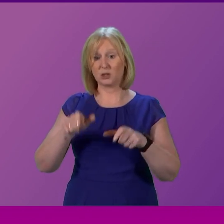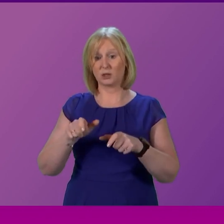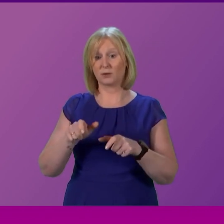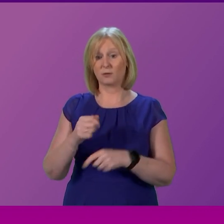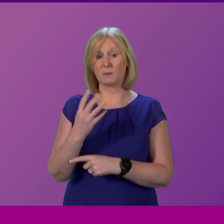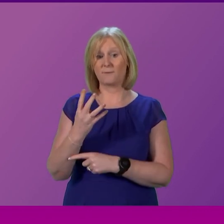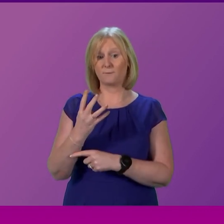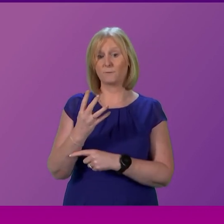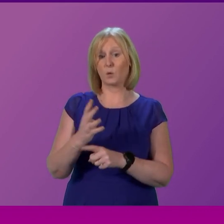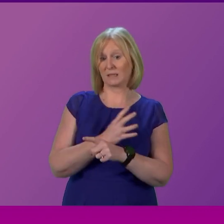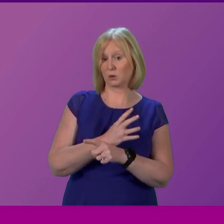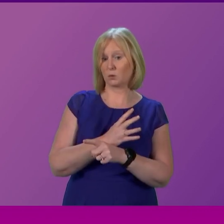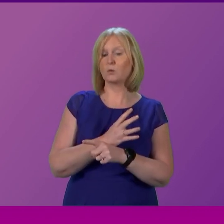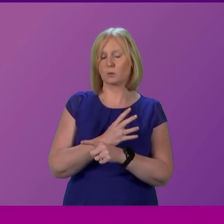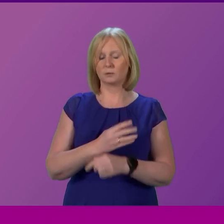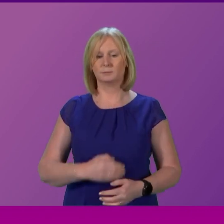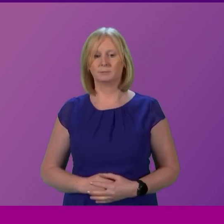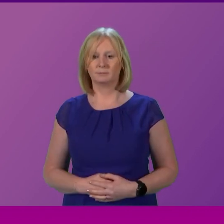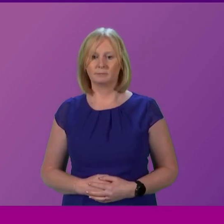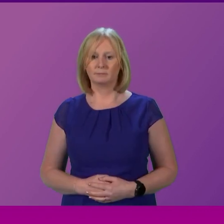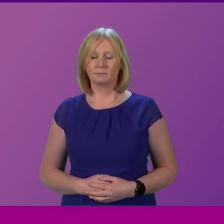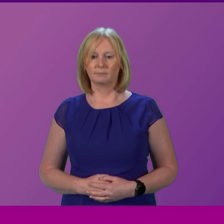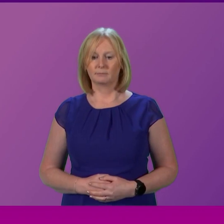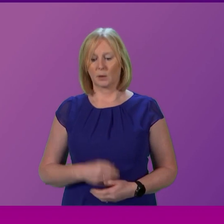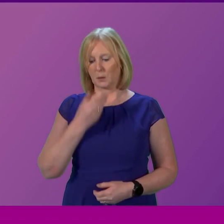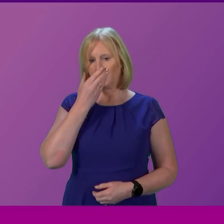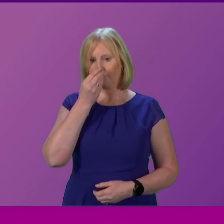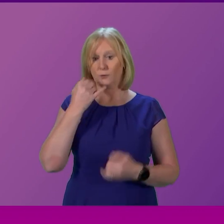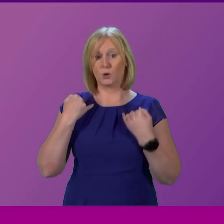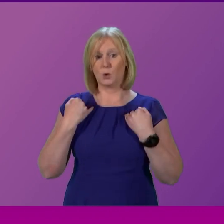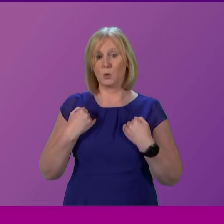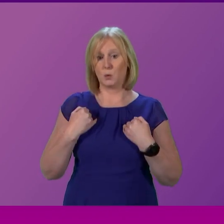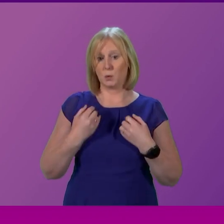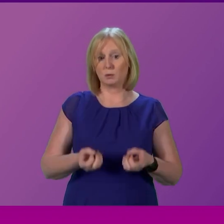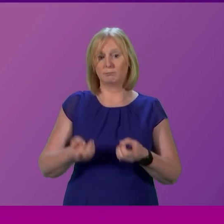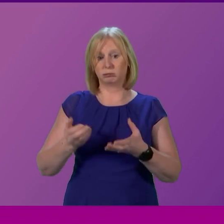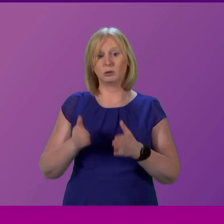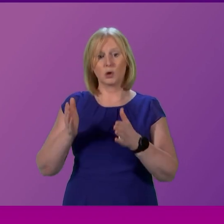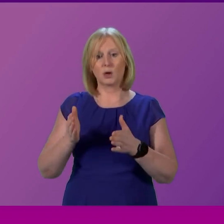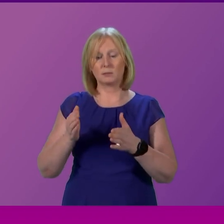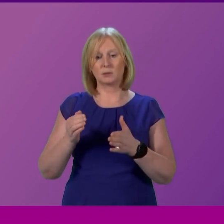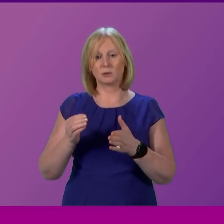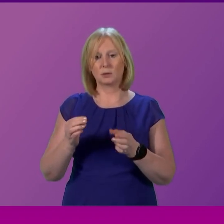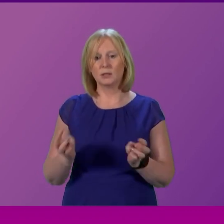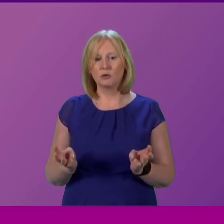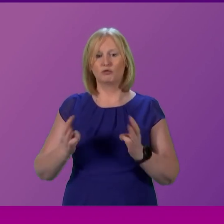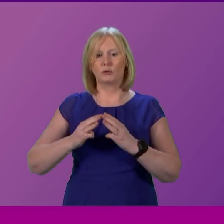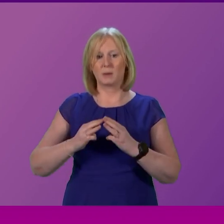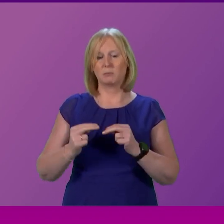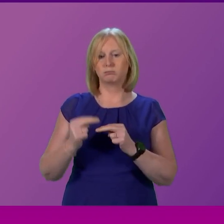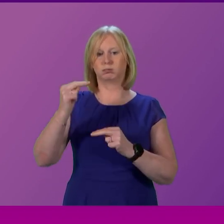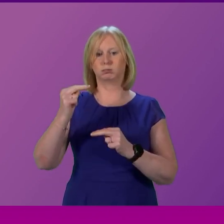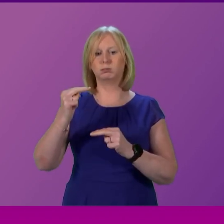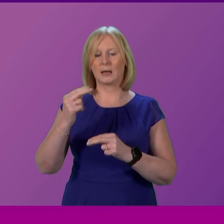600 COVID patients. Recent flu admissions were also around three times higher than emergency admissions due to COVID,